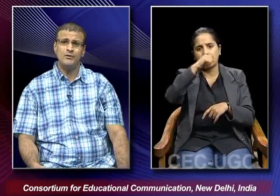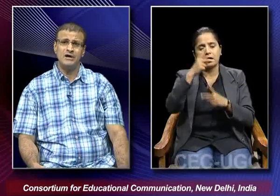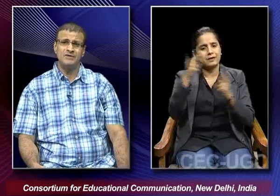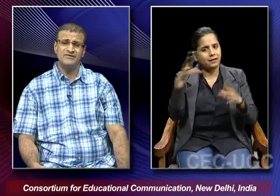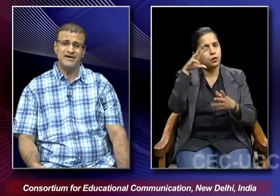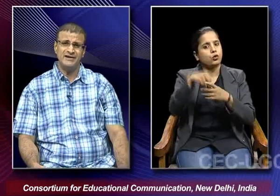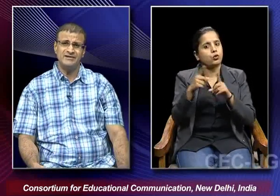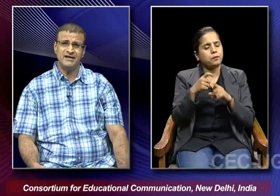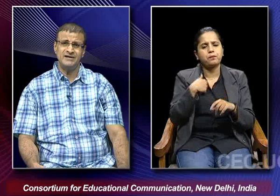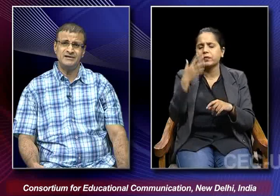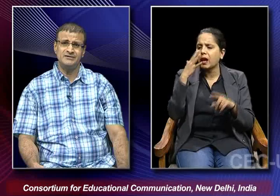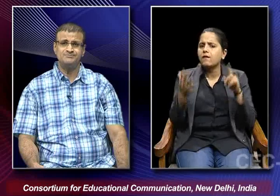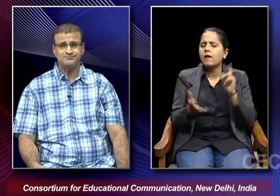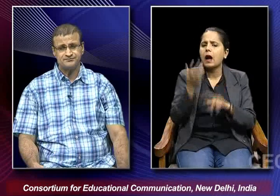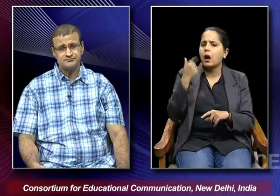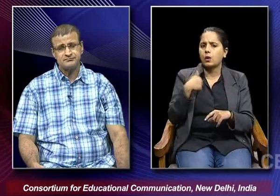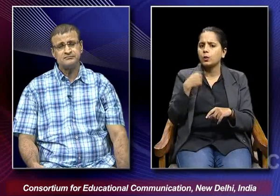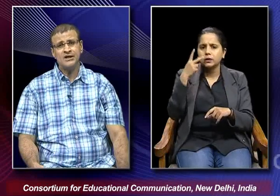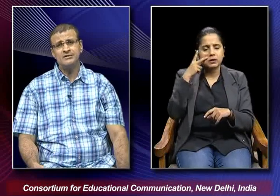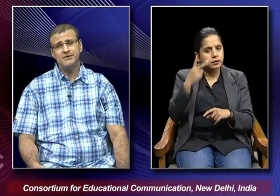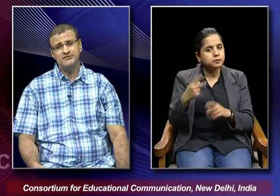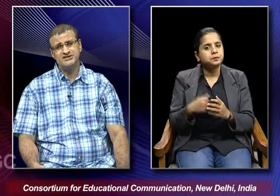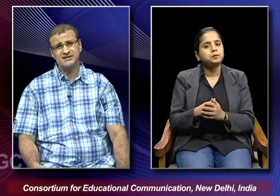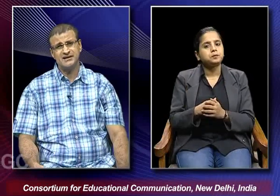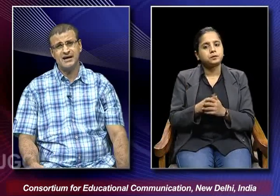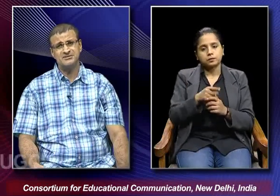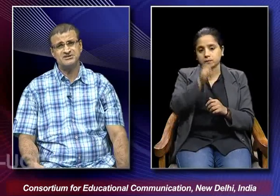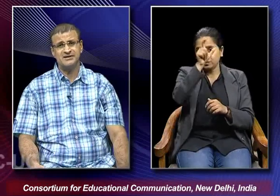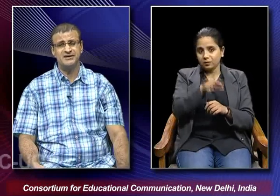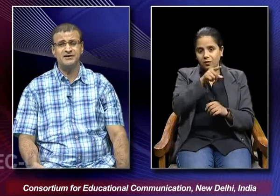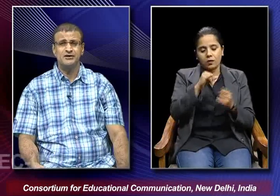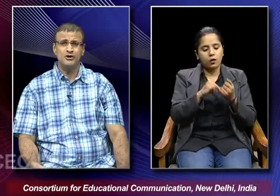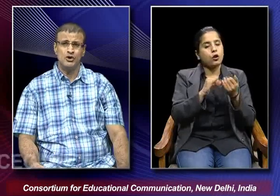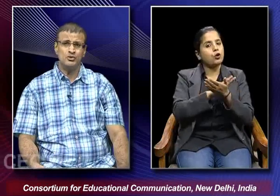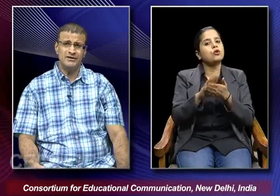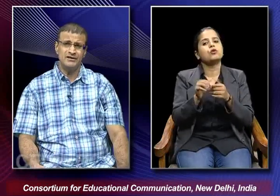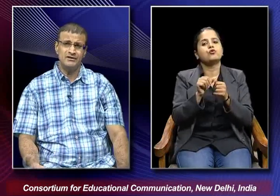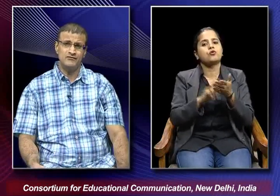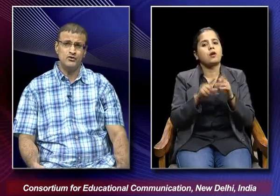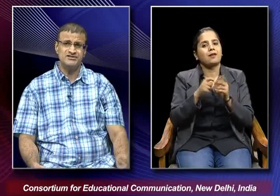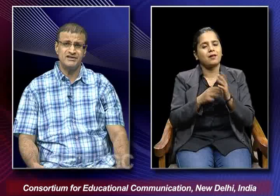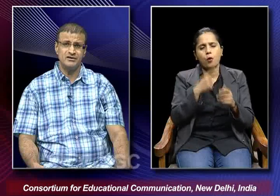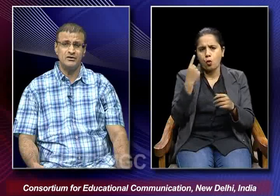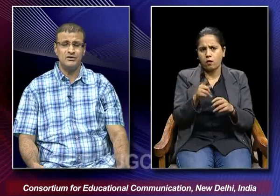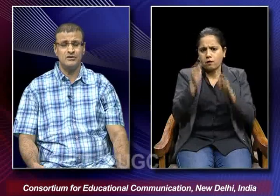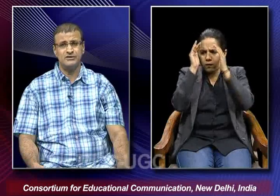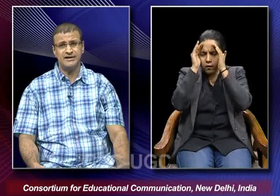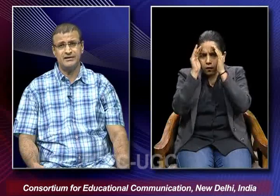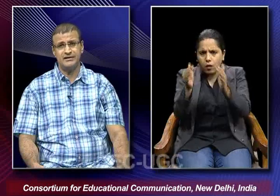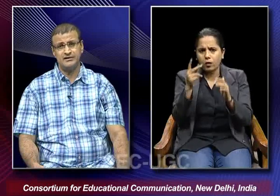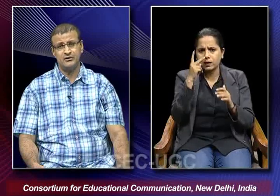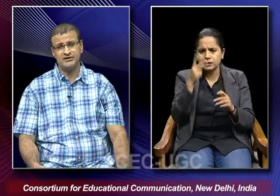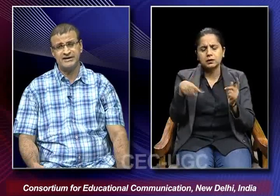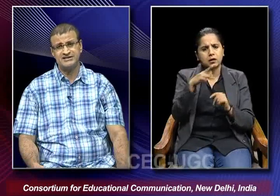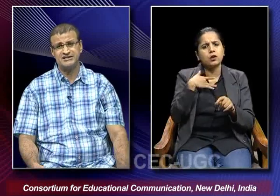how we find that Vishantaram started not only focusing on the